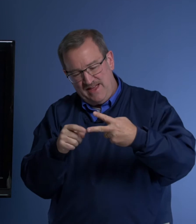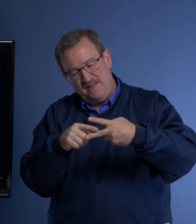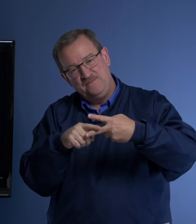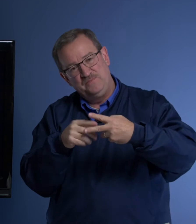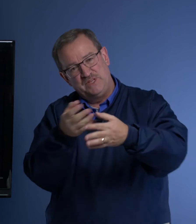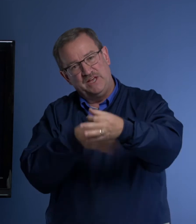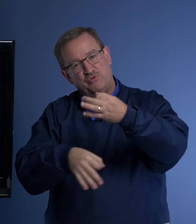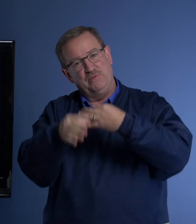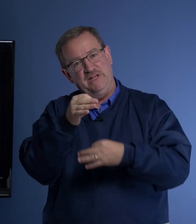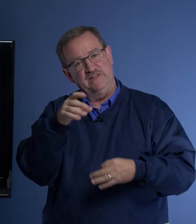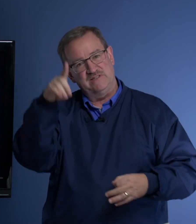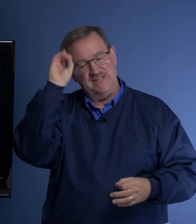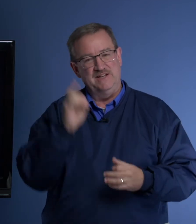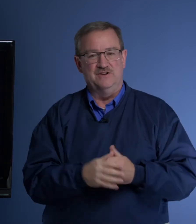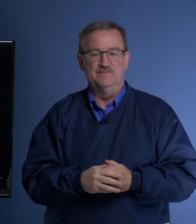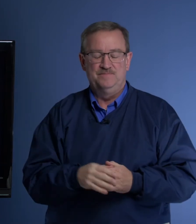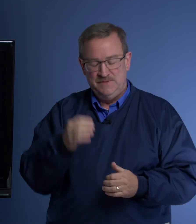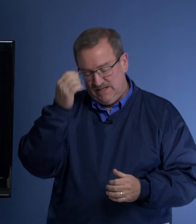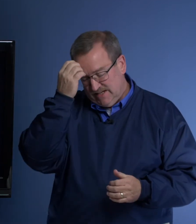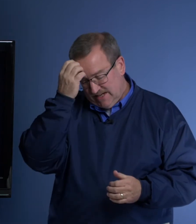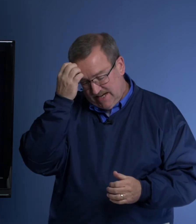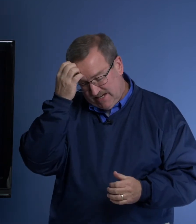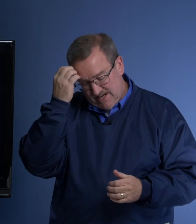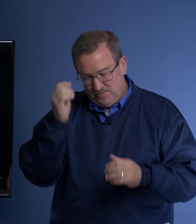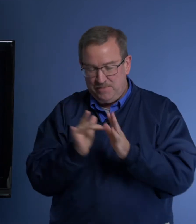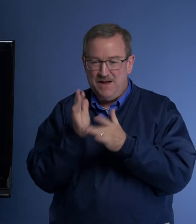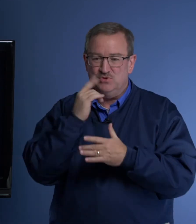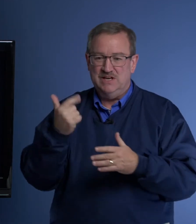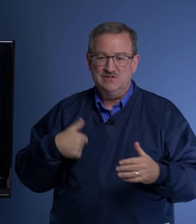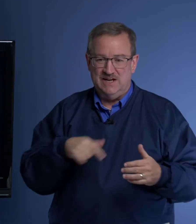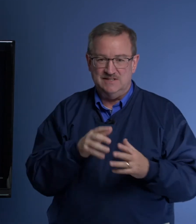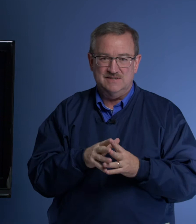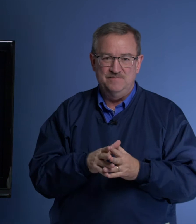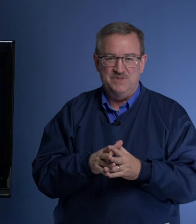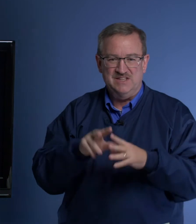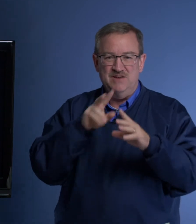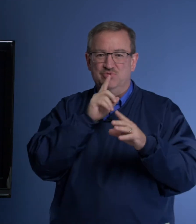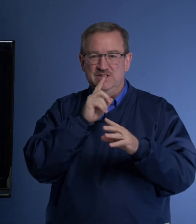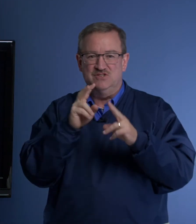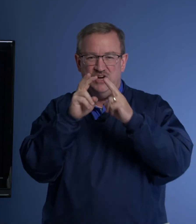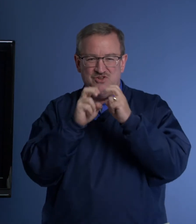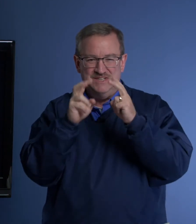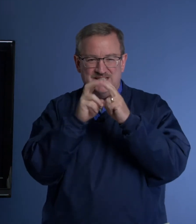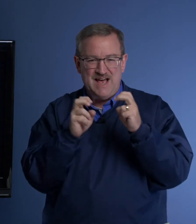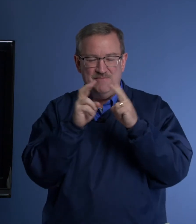can replace Daniel. And the Bible tells us that they really tried to examine